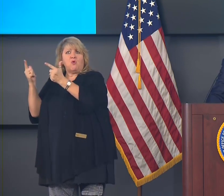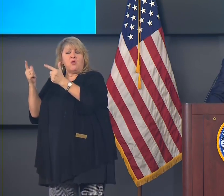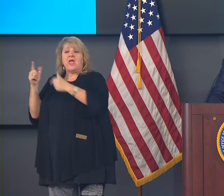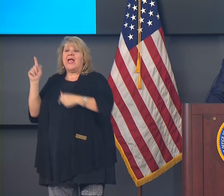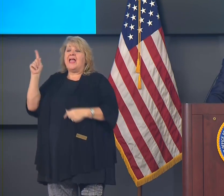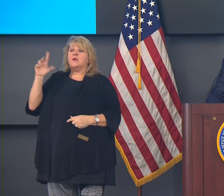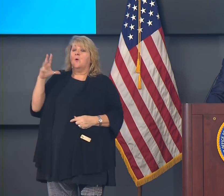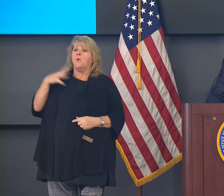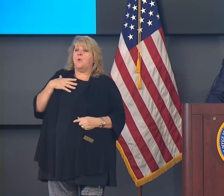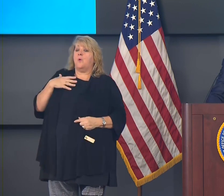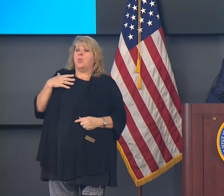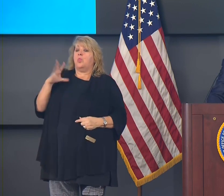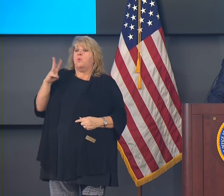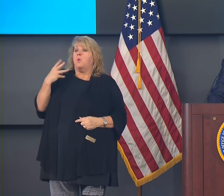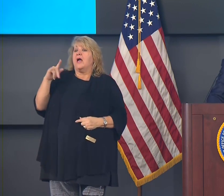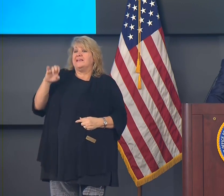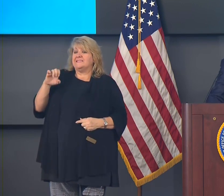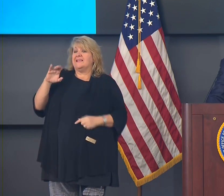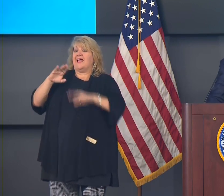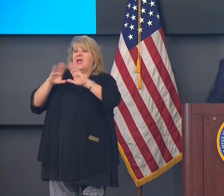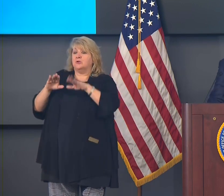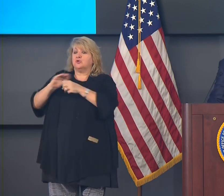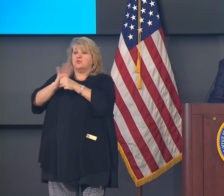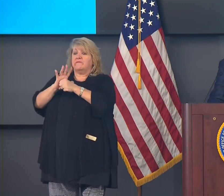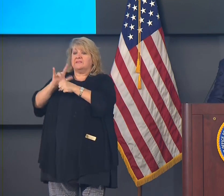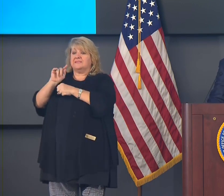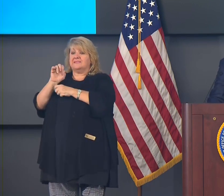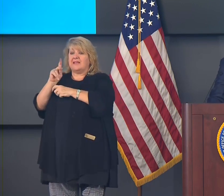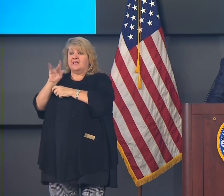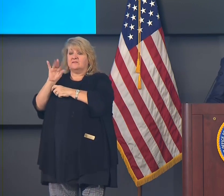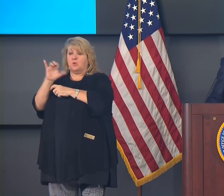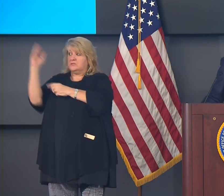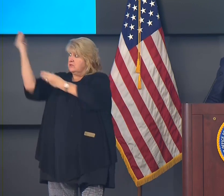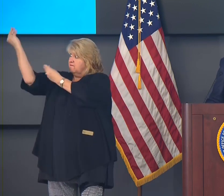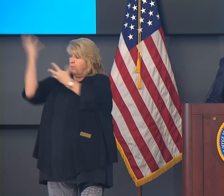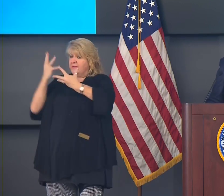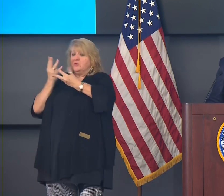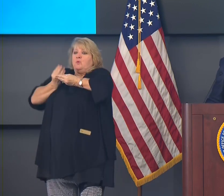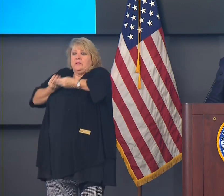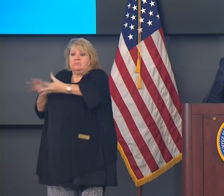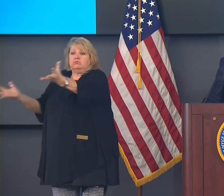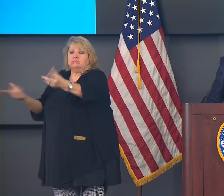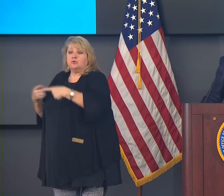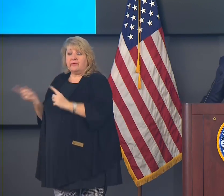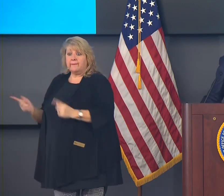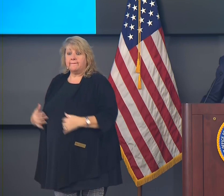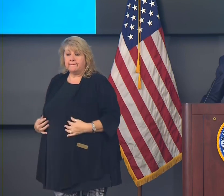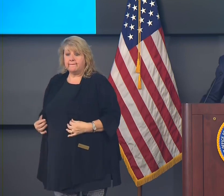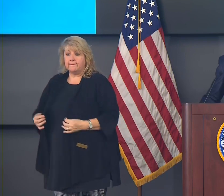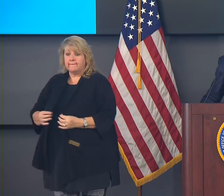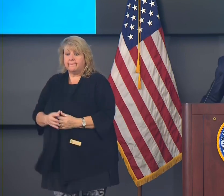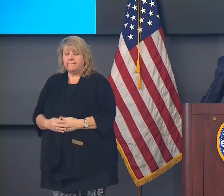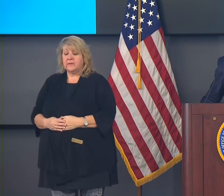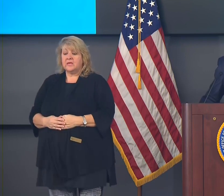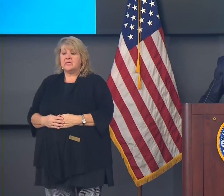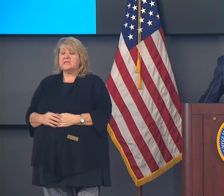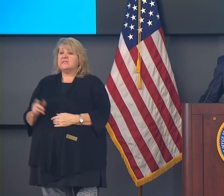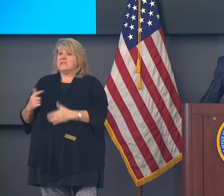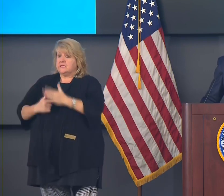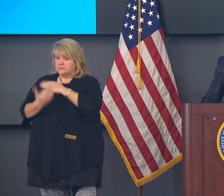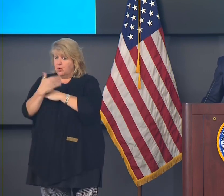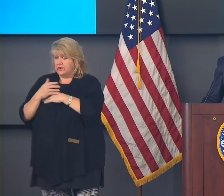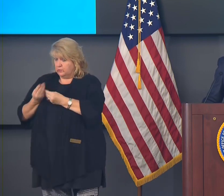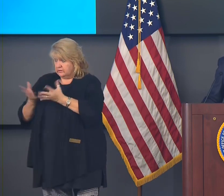Coronavirus Task Force weekly update that we get when we get them. And then this morning, in addition to those things,